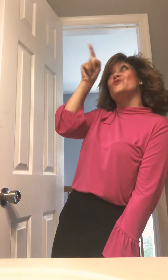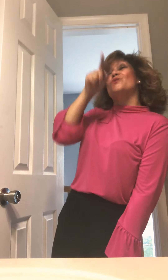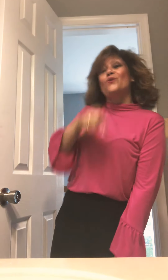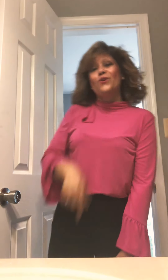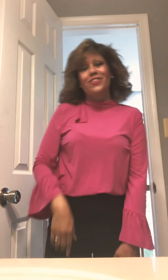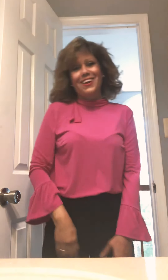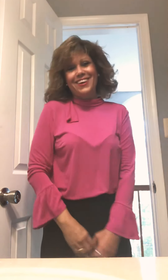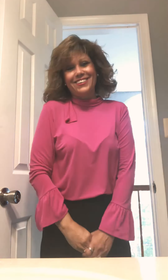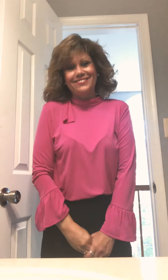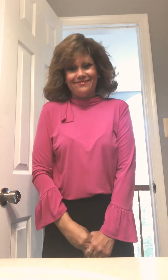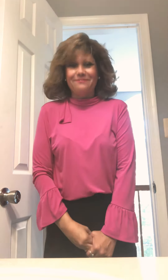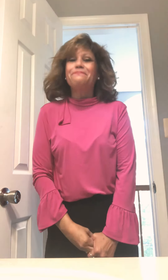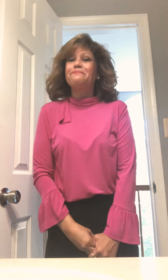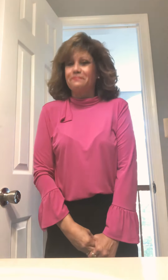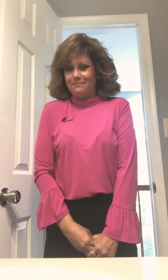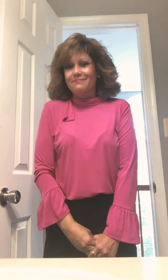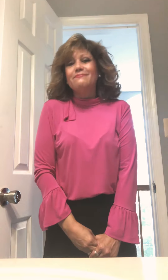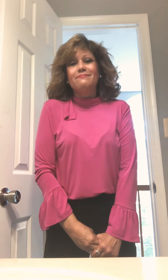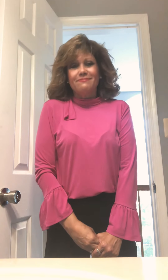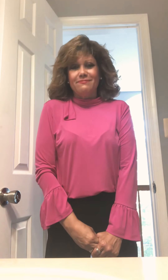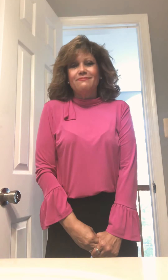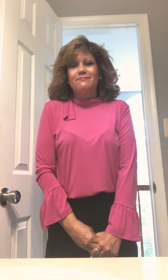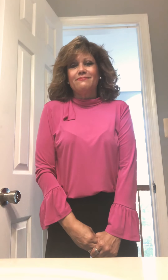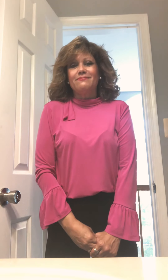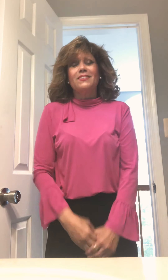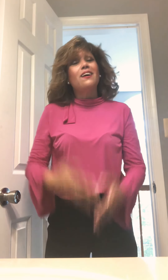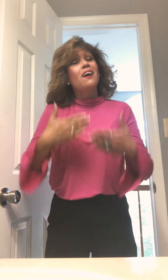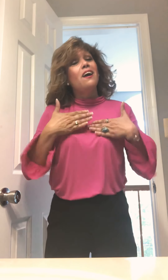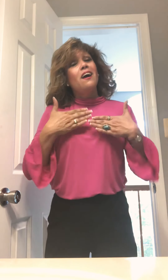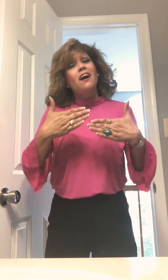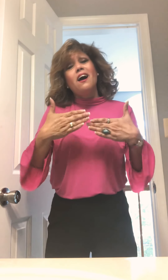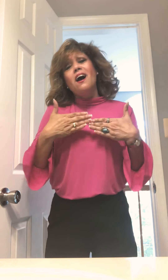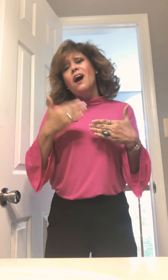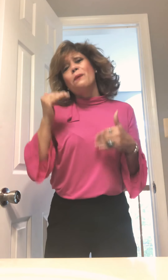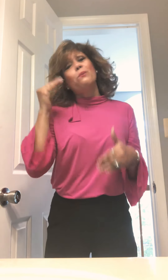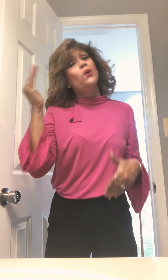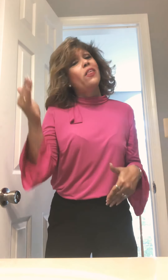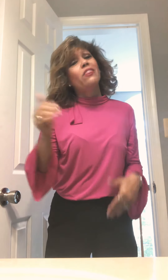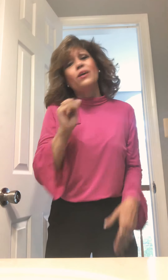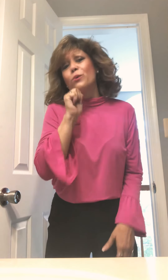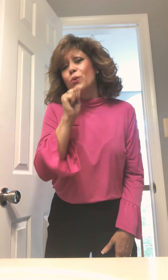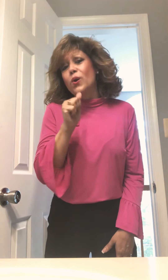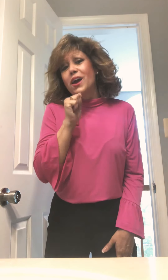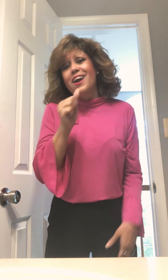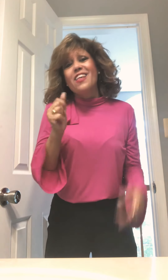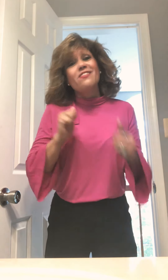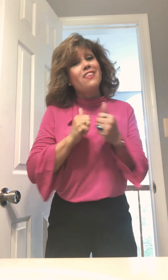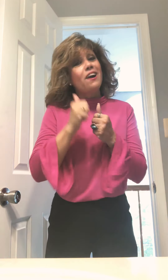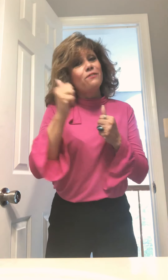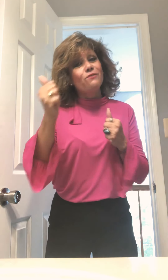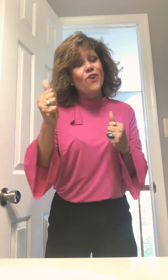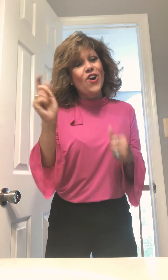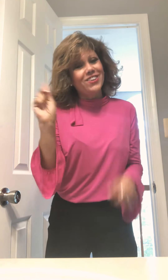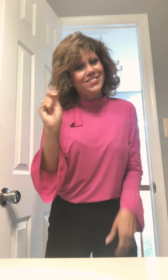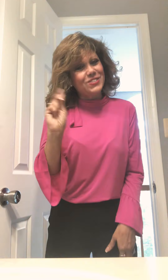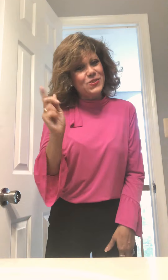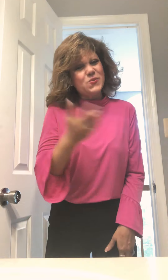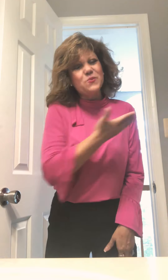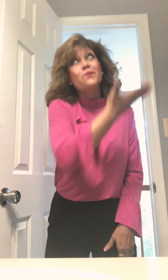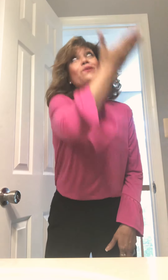you're there And that souli'm Bringing tonight Me